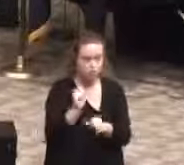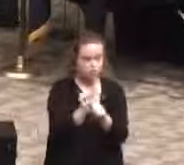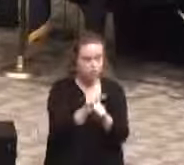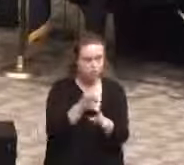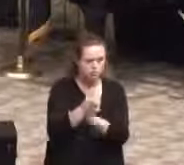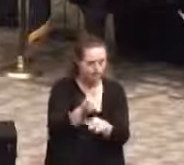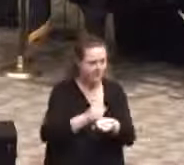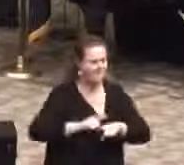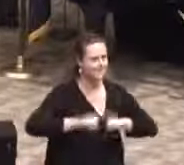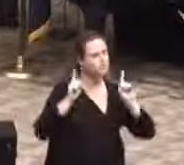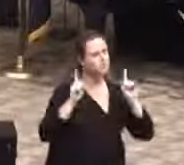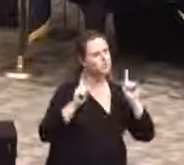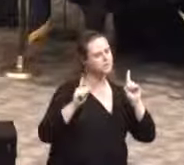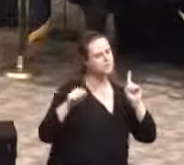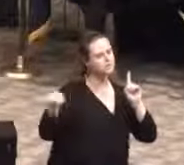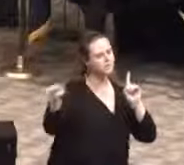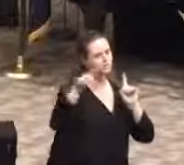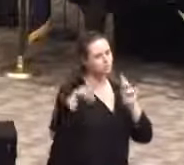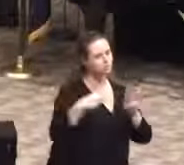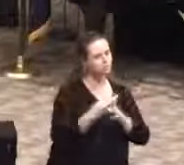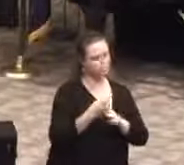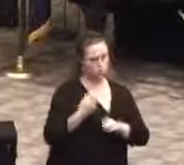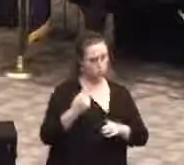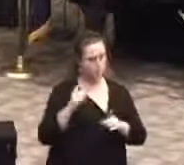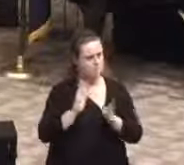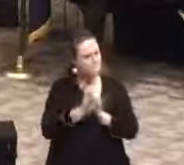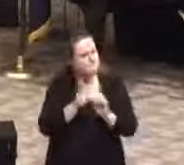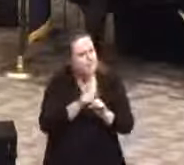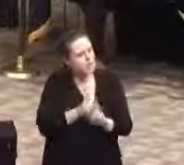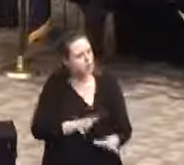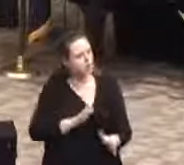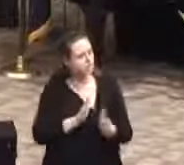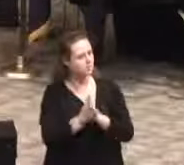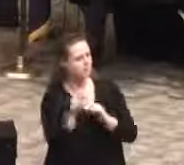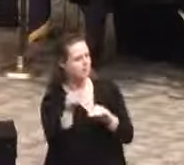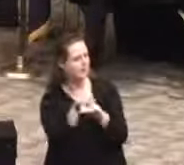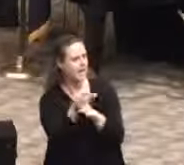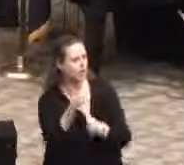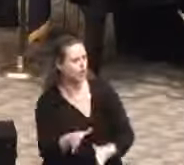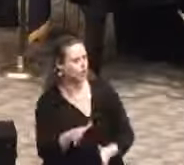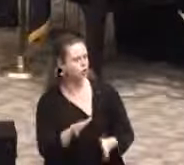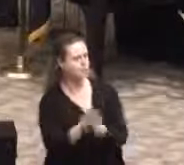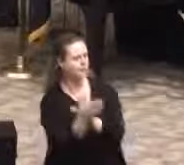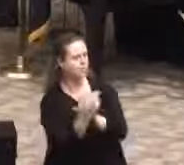We are mentors. We are counselors. And we are role models.